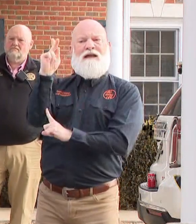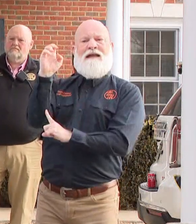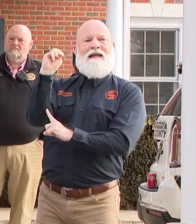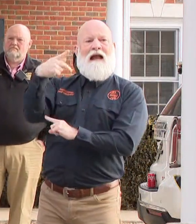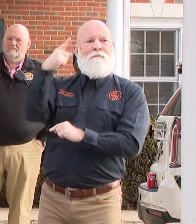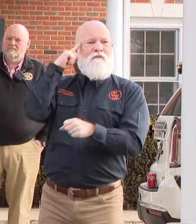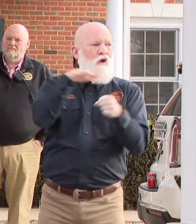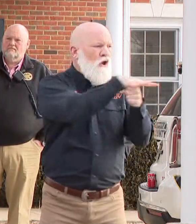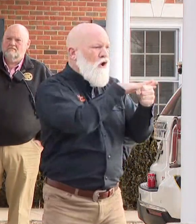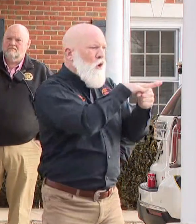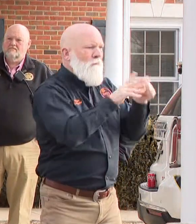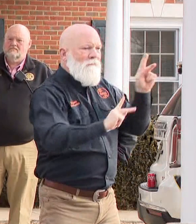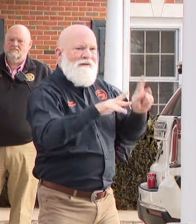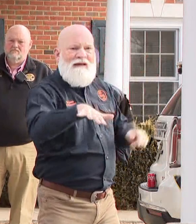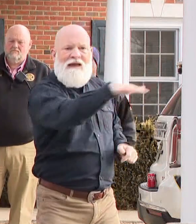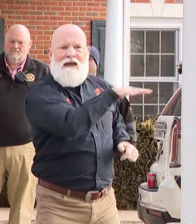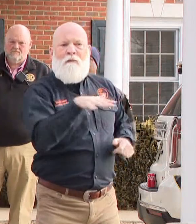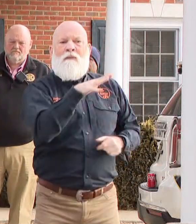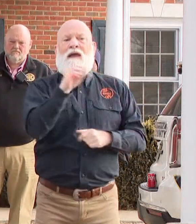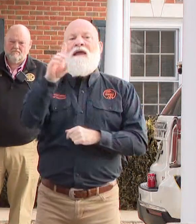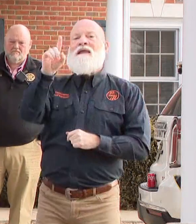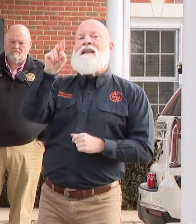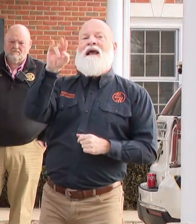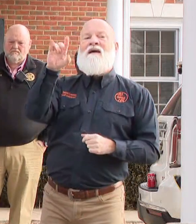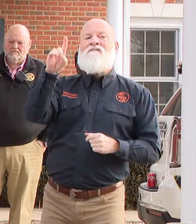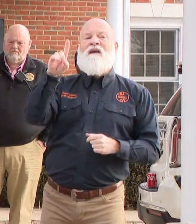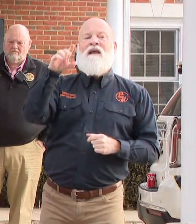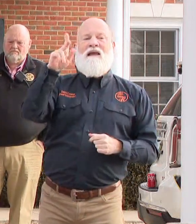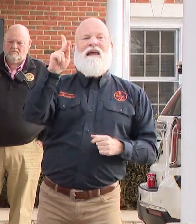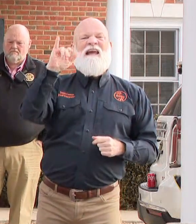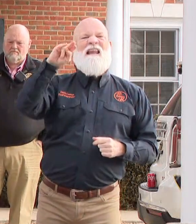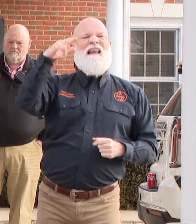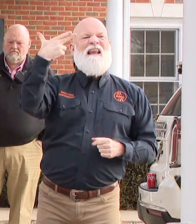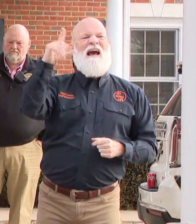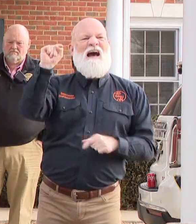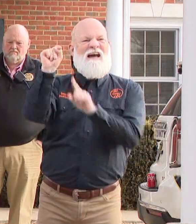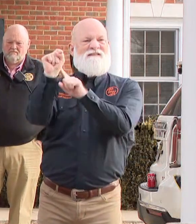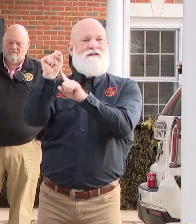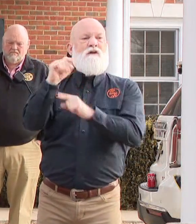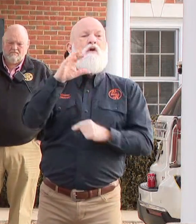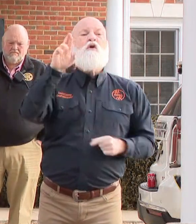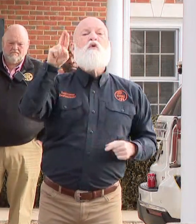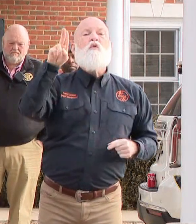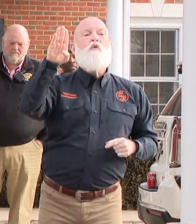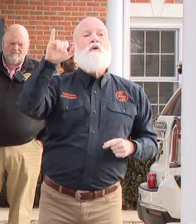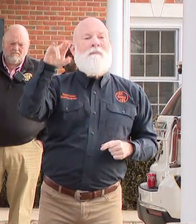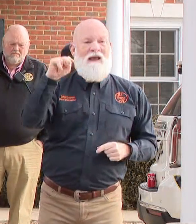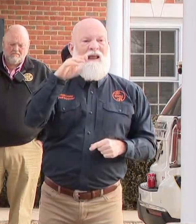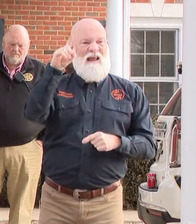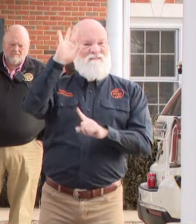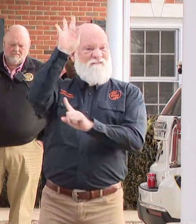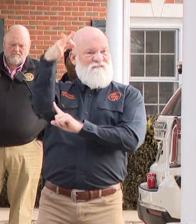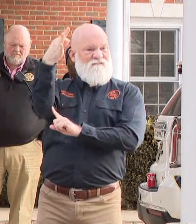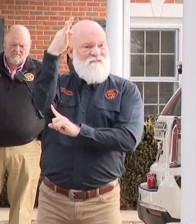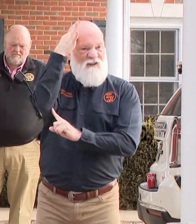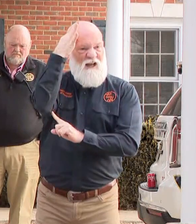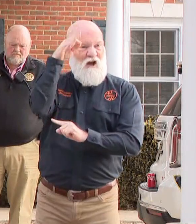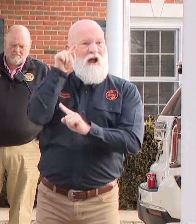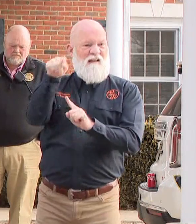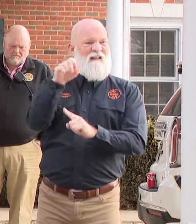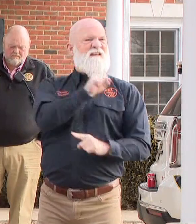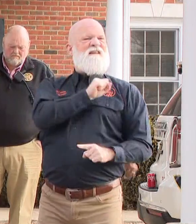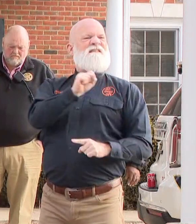Knight, Lauren Daniel, and Marty Harbin, along with our federal delegation, Raphael Warnock, John